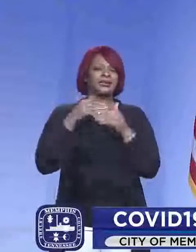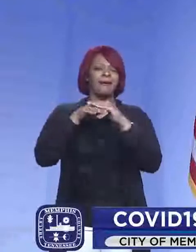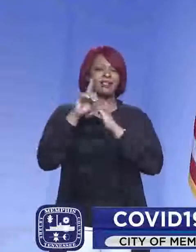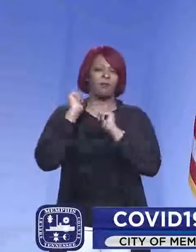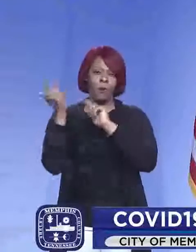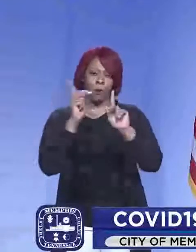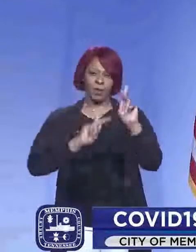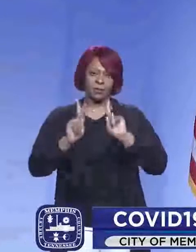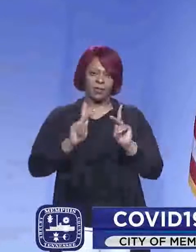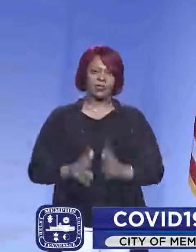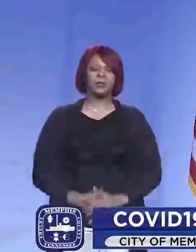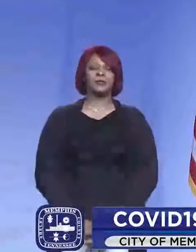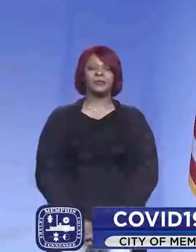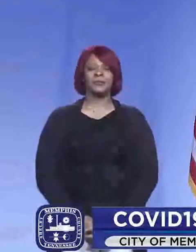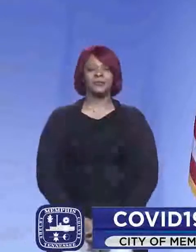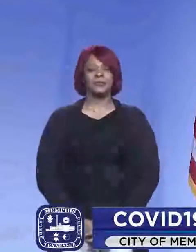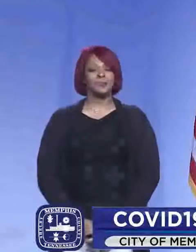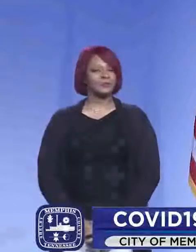people.